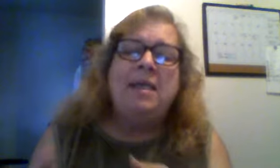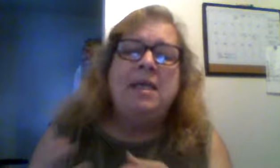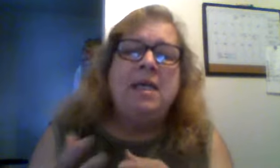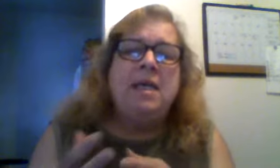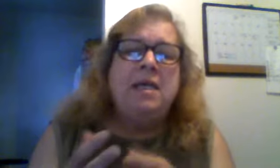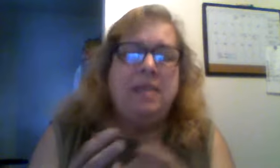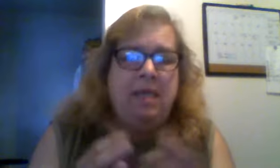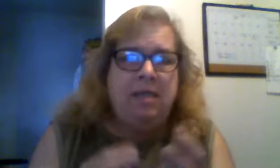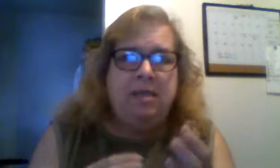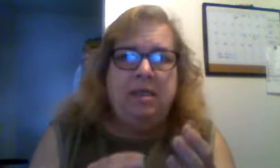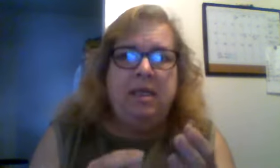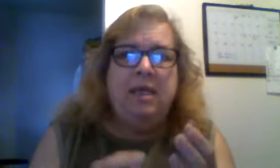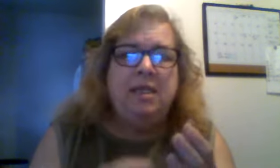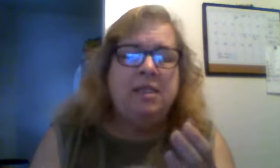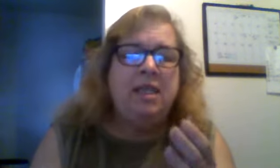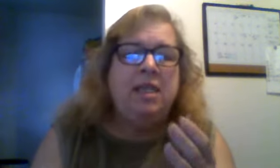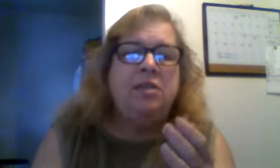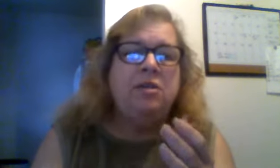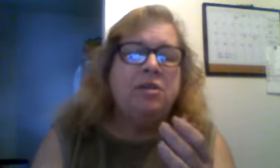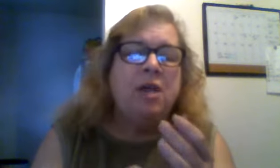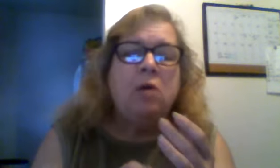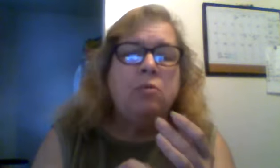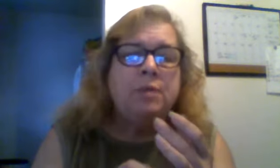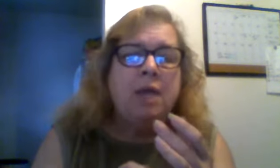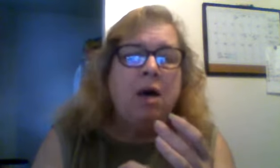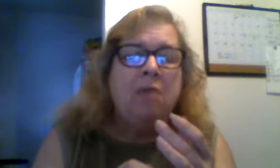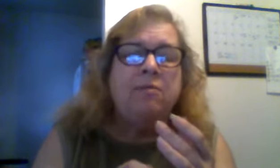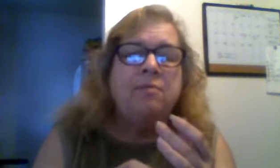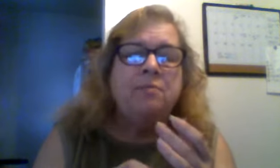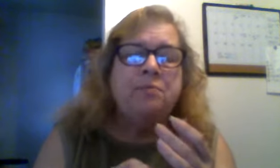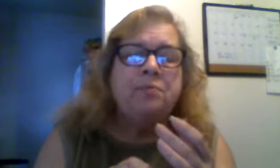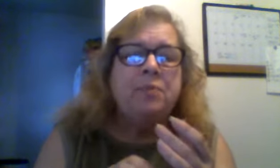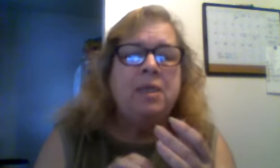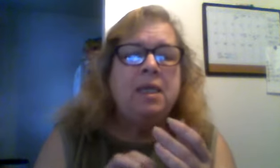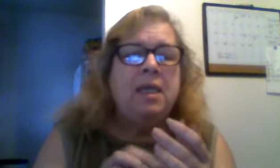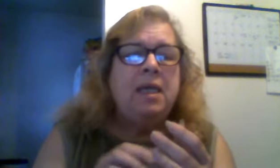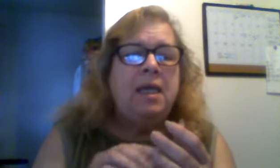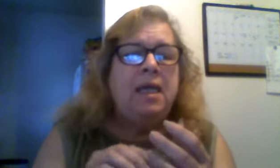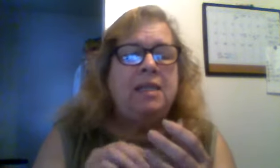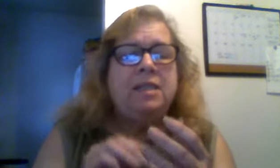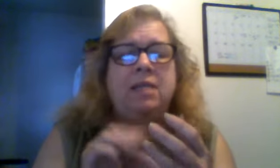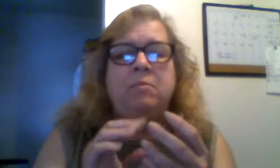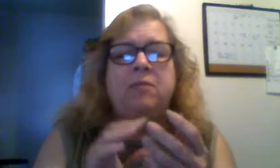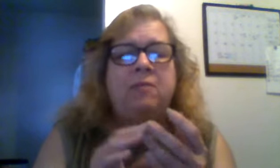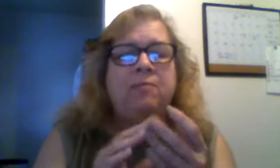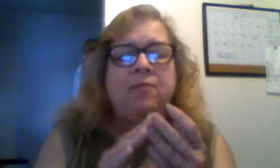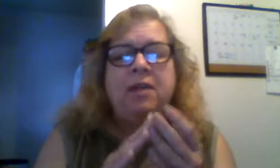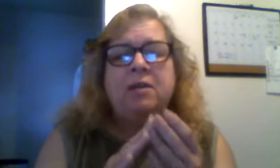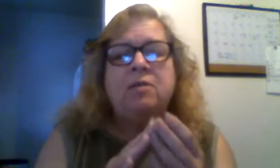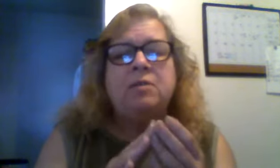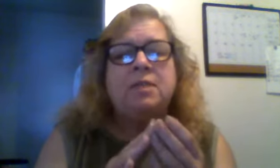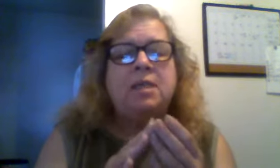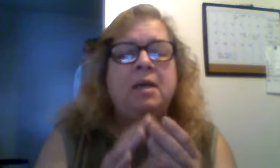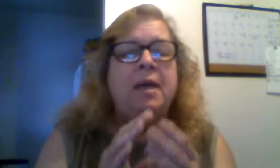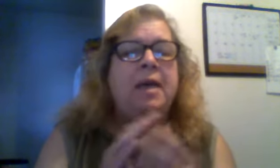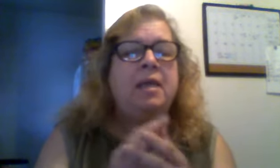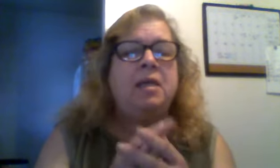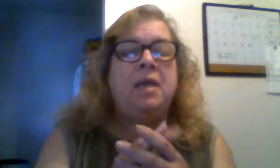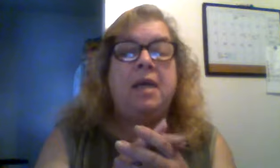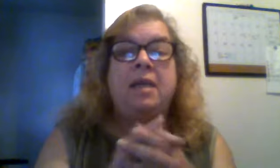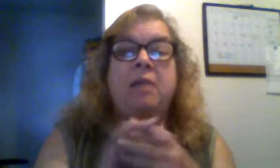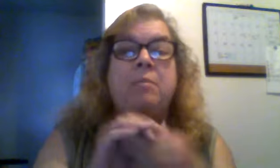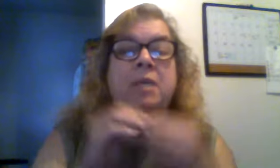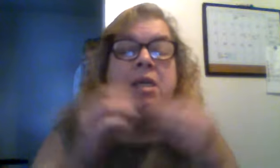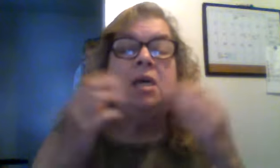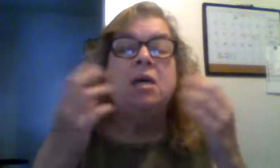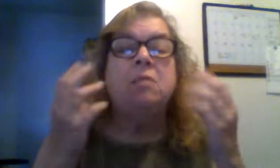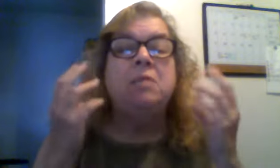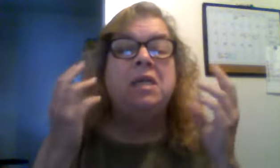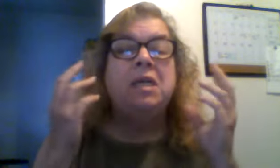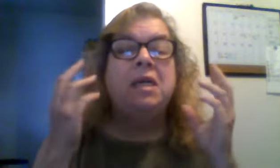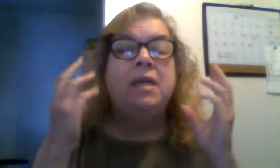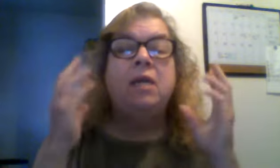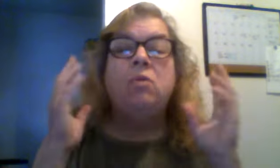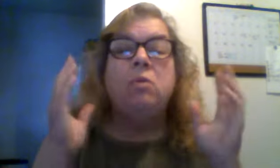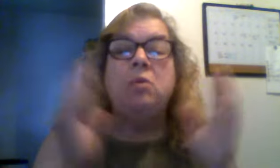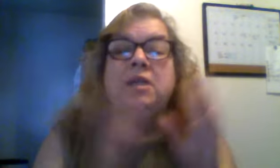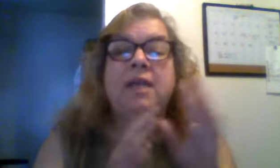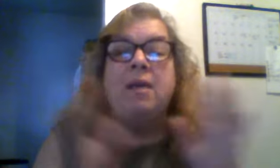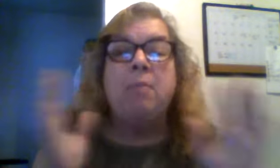that it has eaten their toes off has eaten their fingers and it and they become they don't even want to take a